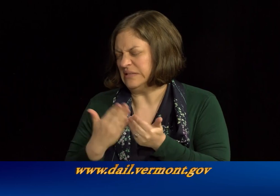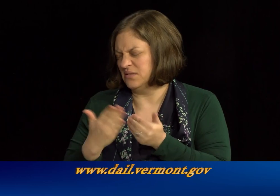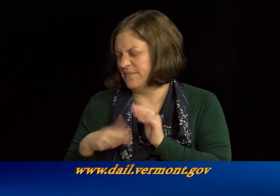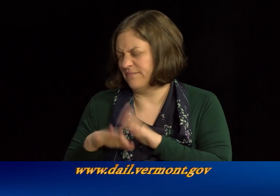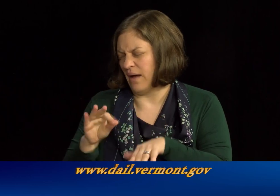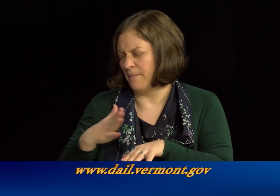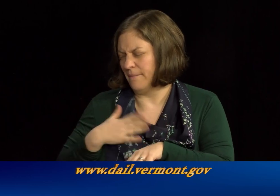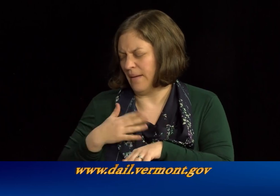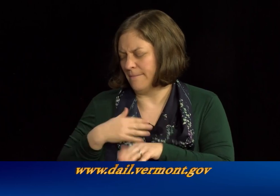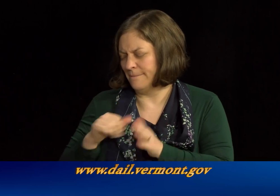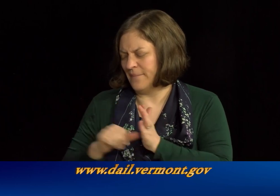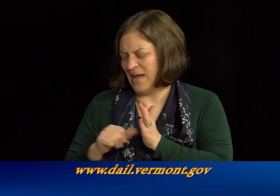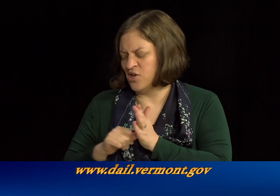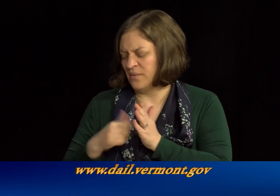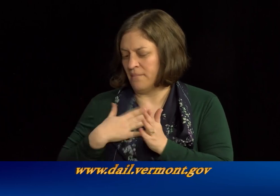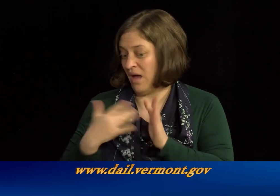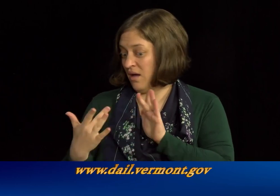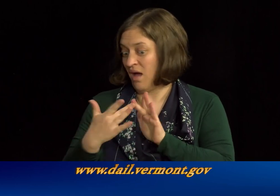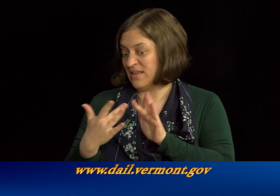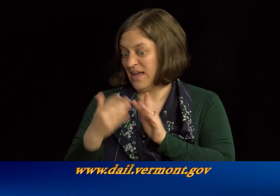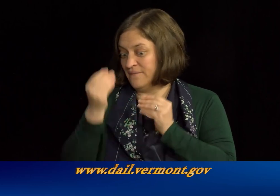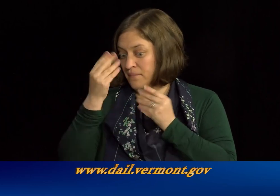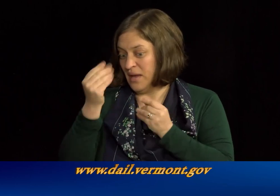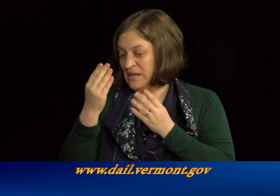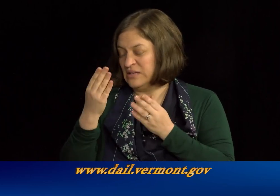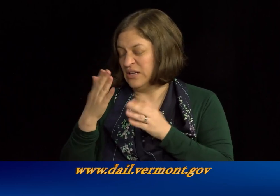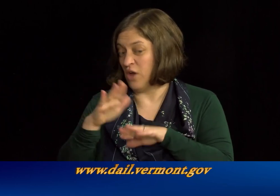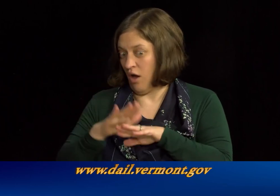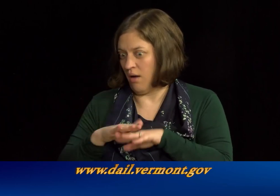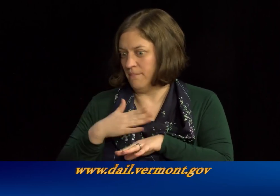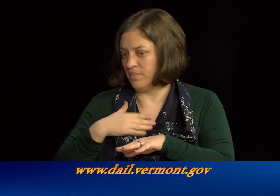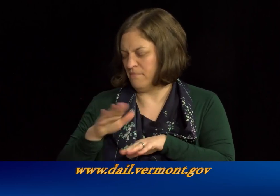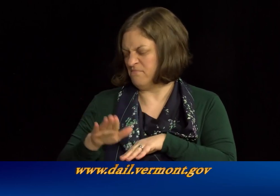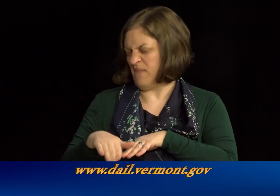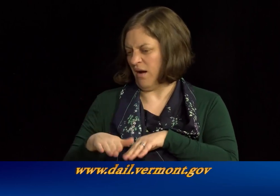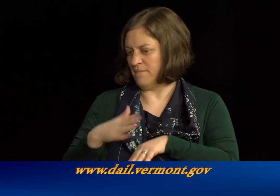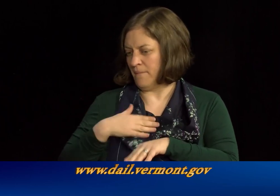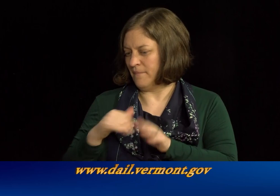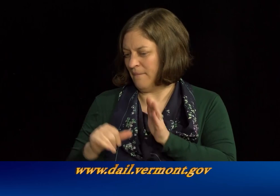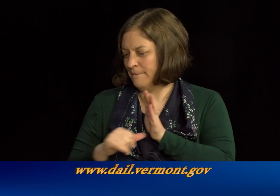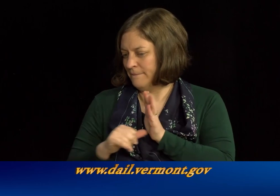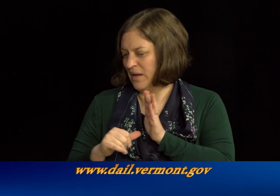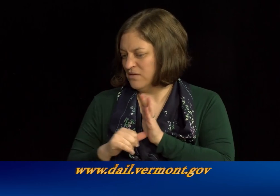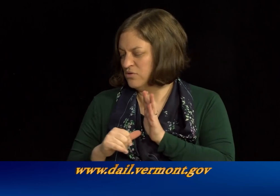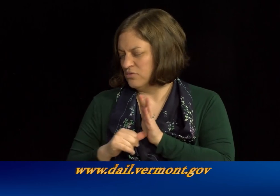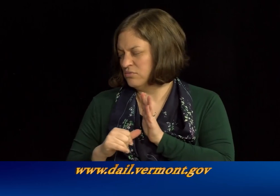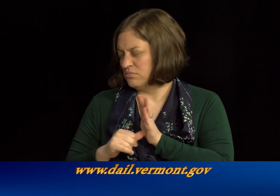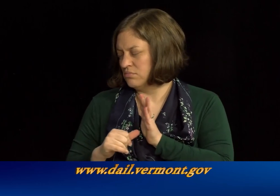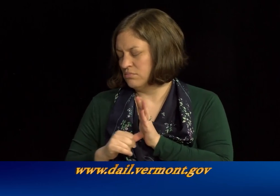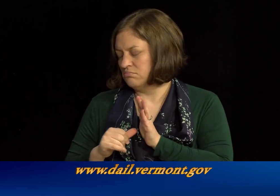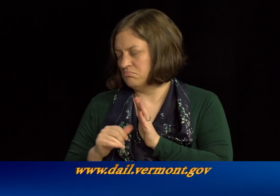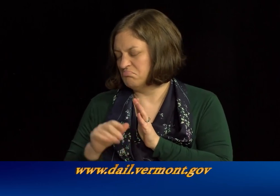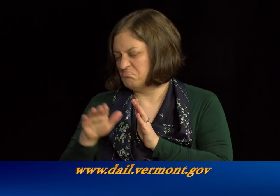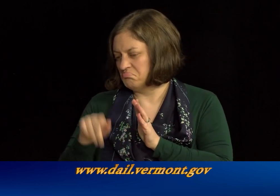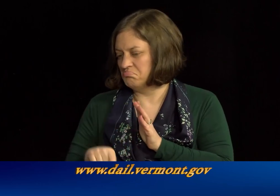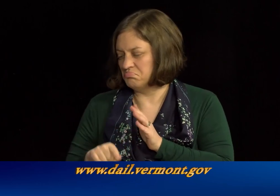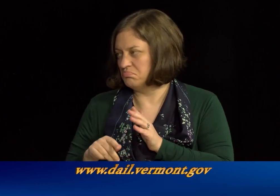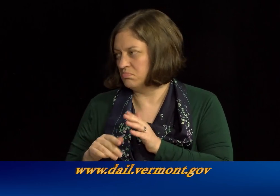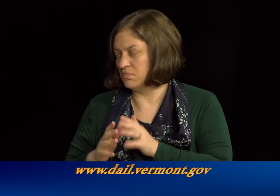Um, that's probably the easiest way, um, and to find my page there. All of my contact information is there at the bottom of the page. So it's